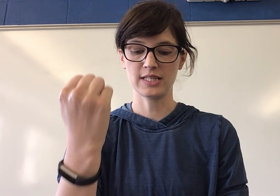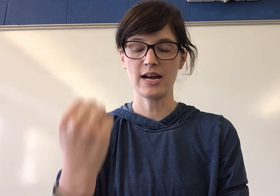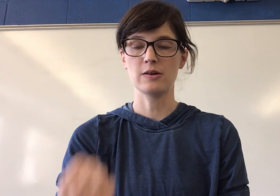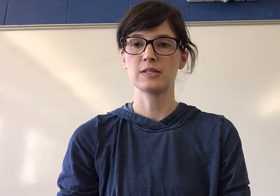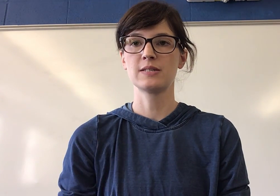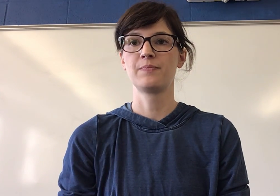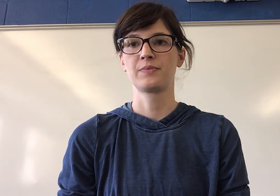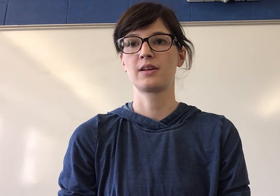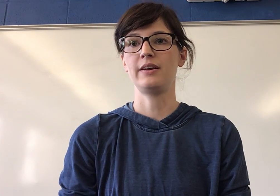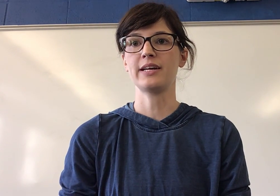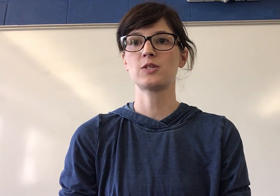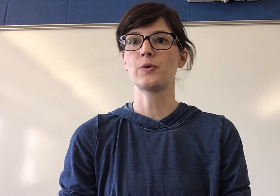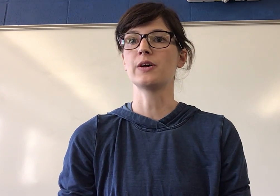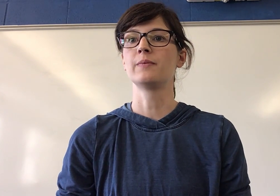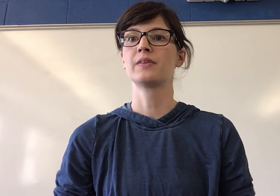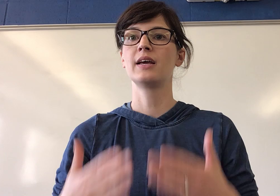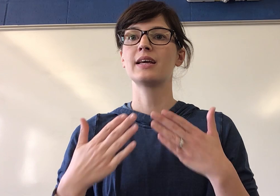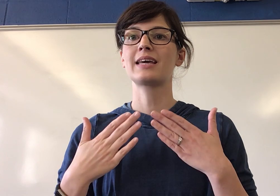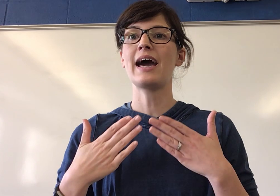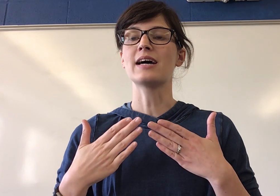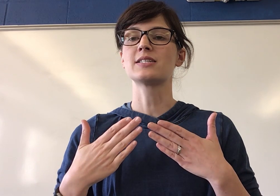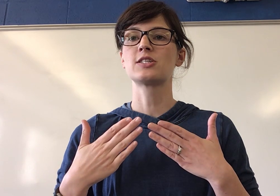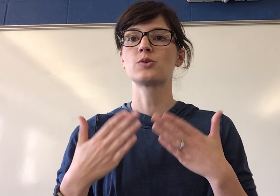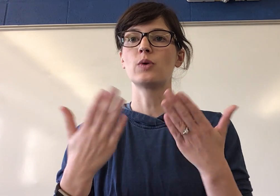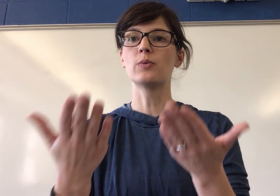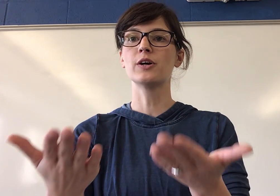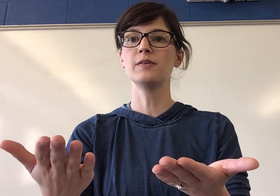sounds. Next word. Cast. What word?